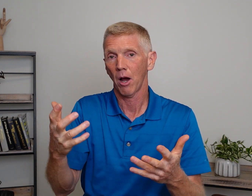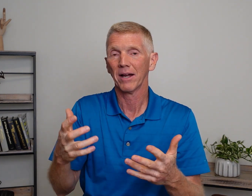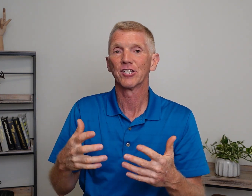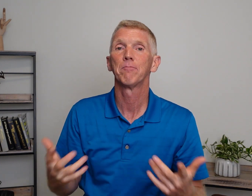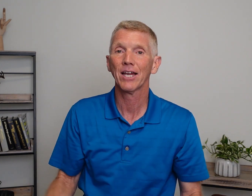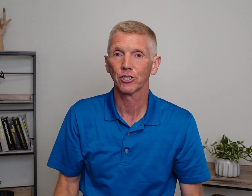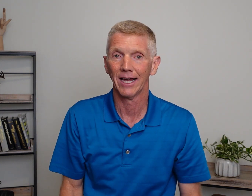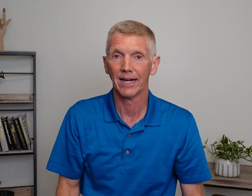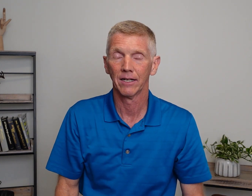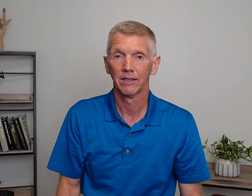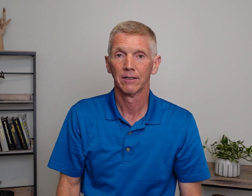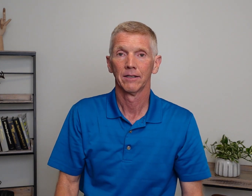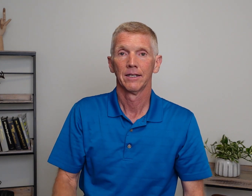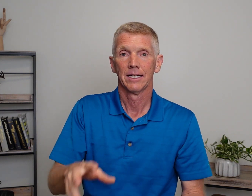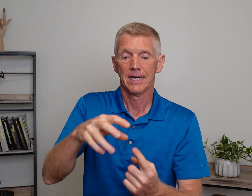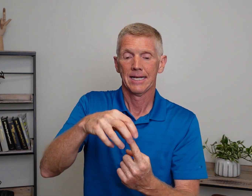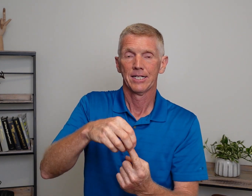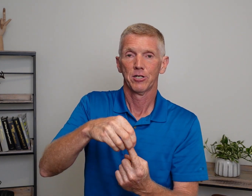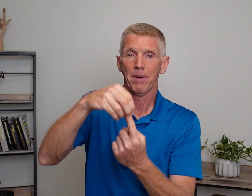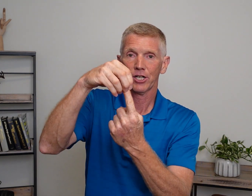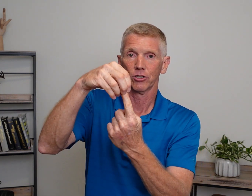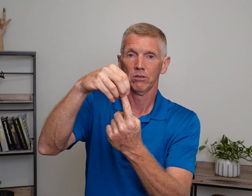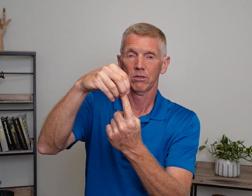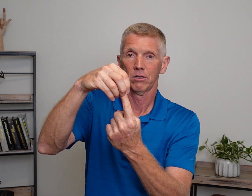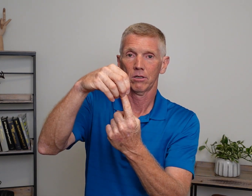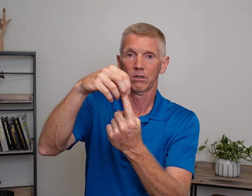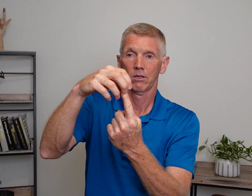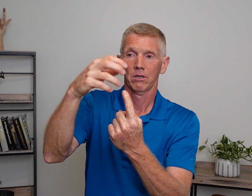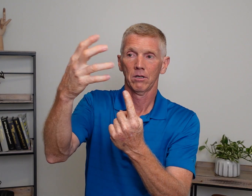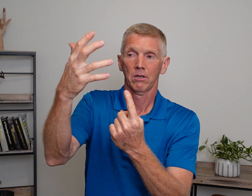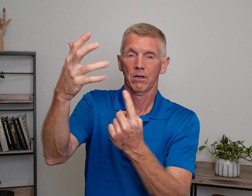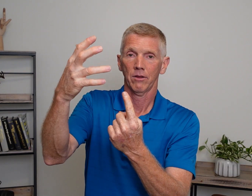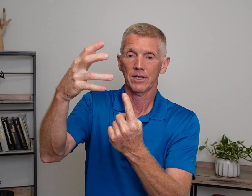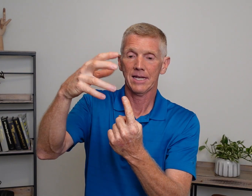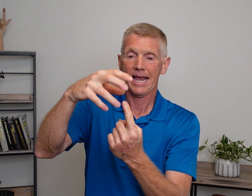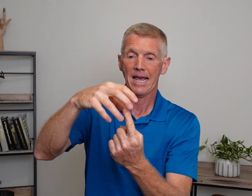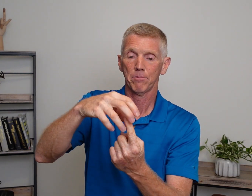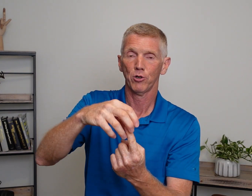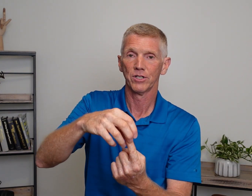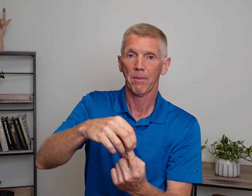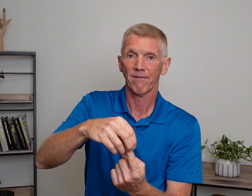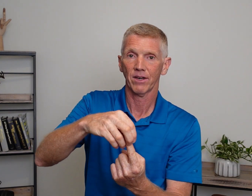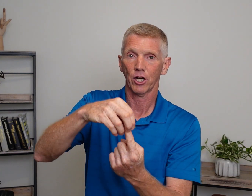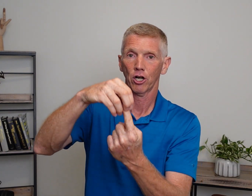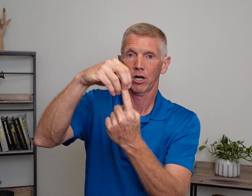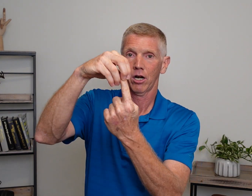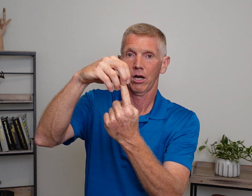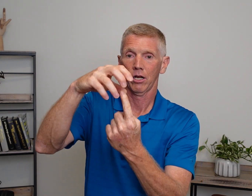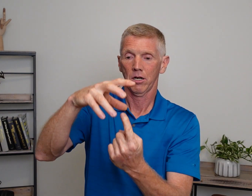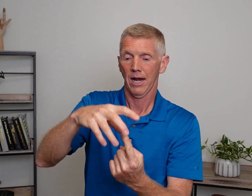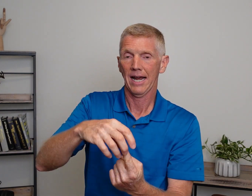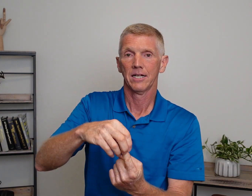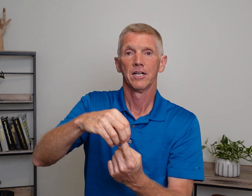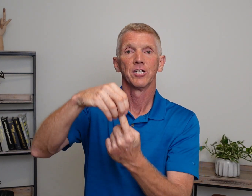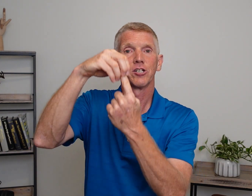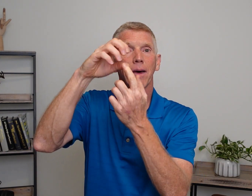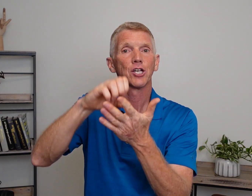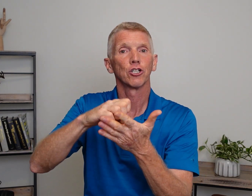So how about special ed? Special. This hand pulls up that finger. All right? Special